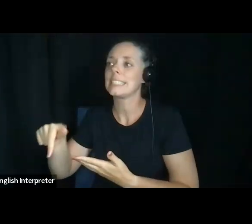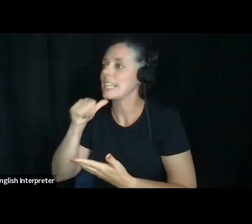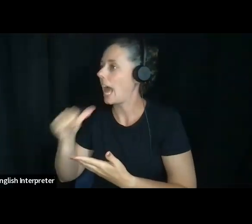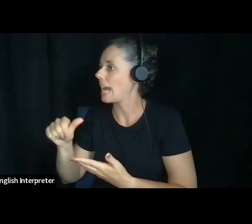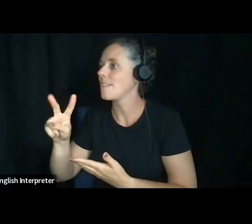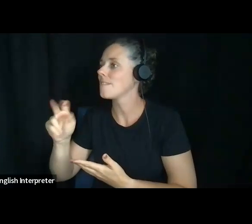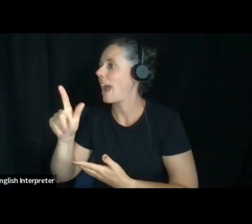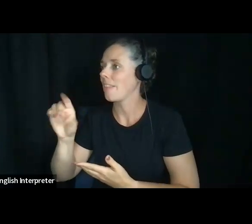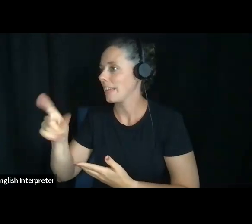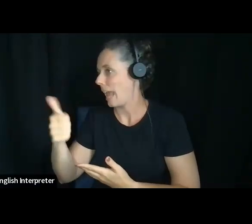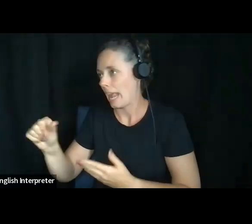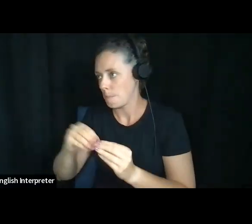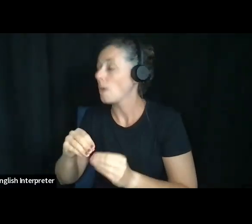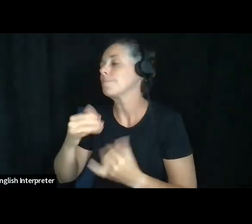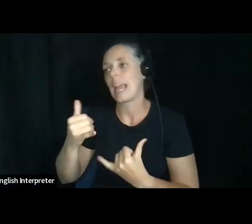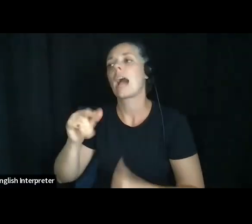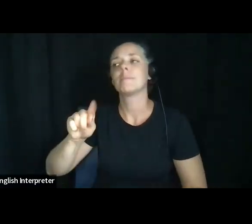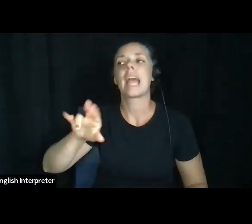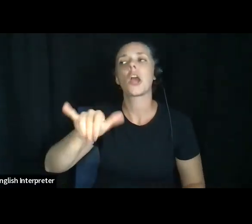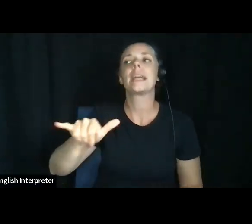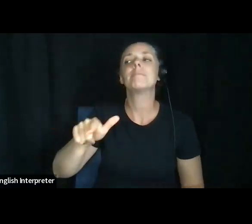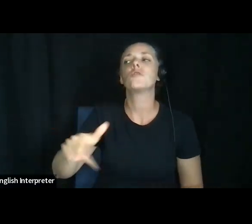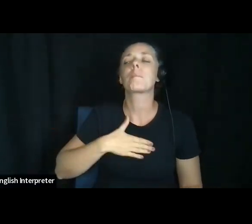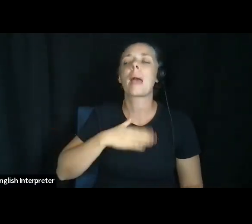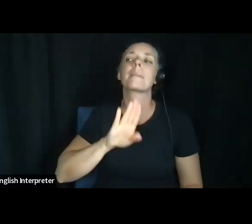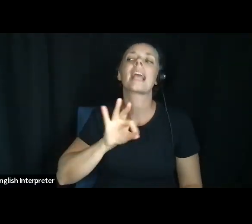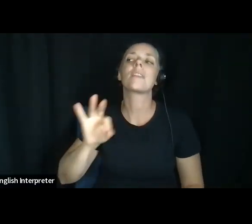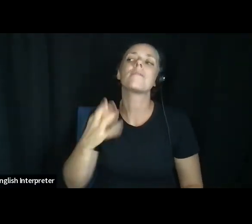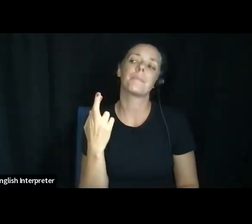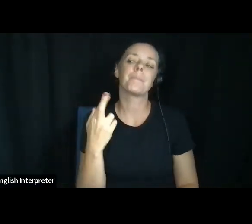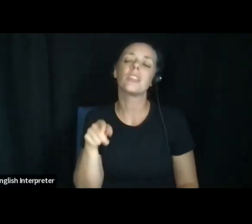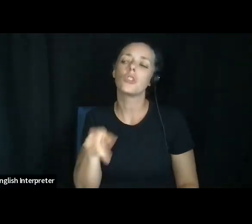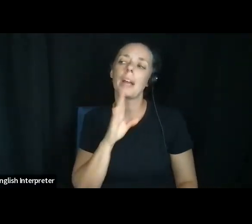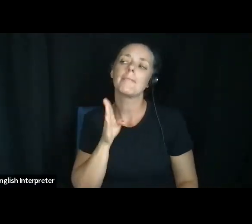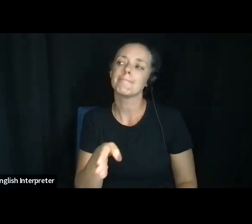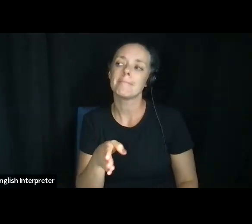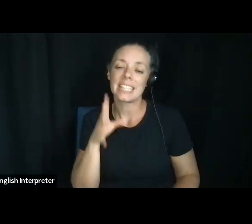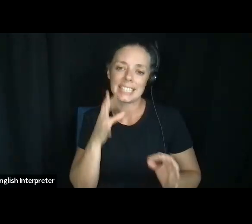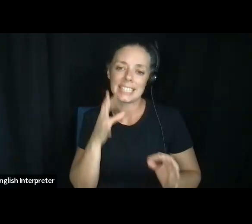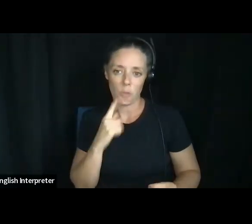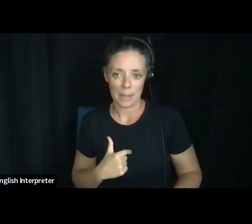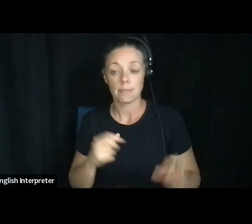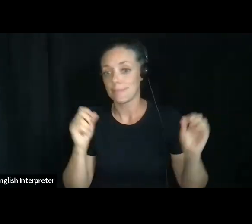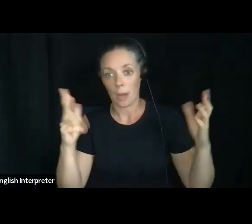Terry's my BFF. And so she's the person that they're going to go to. Okay. Um,